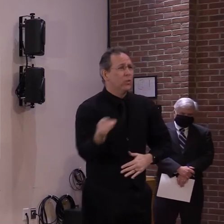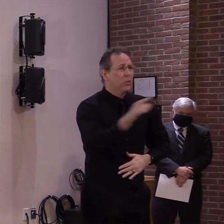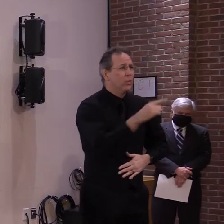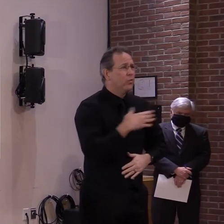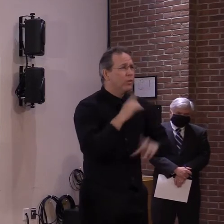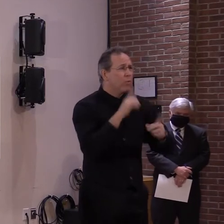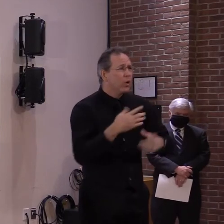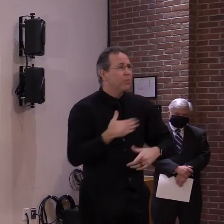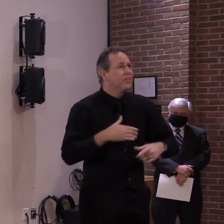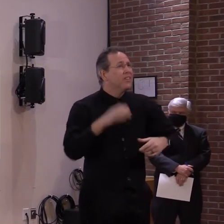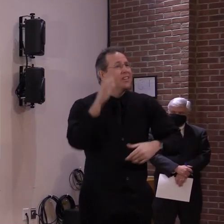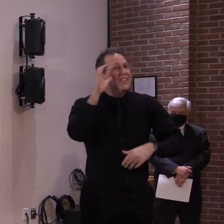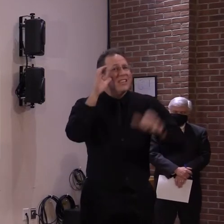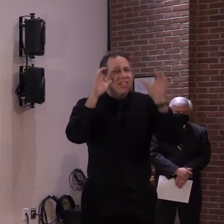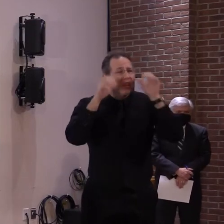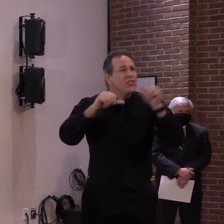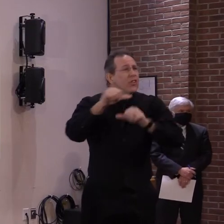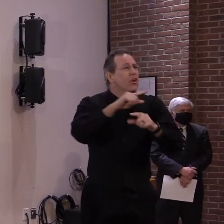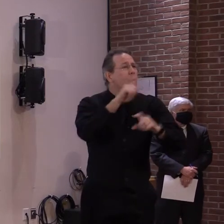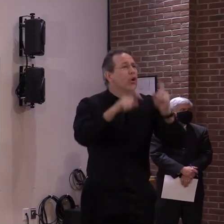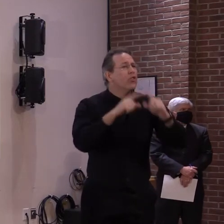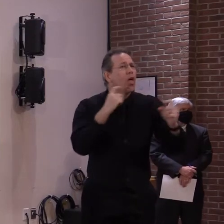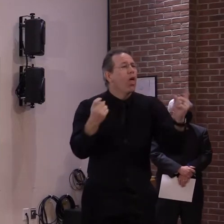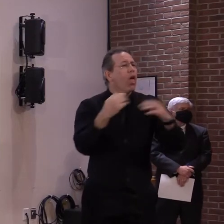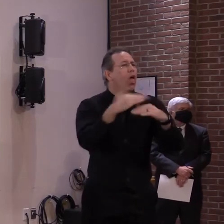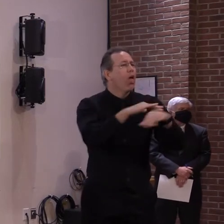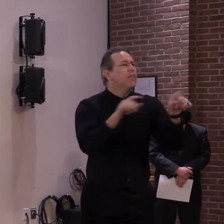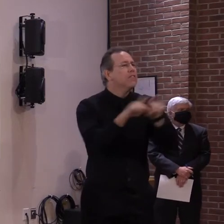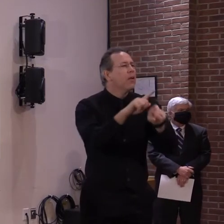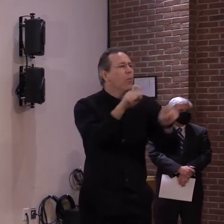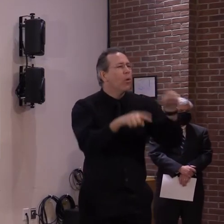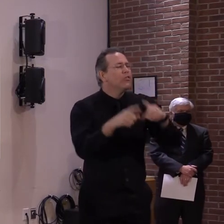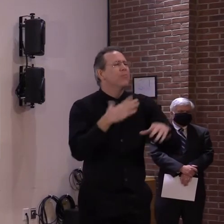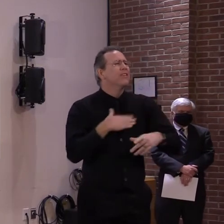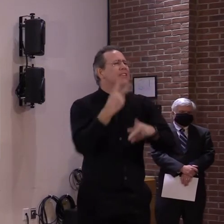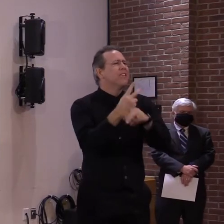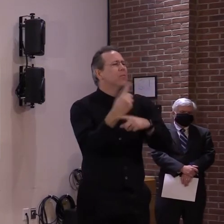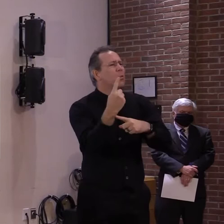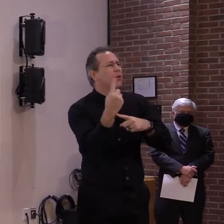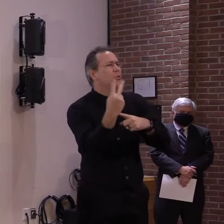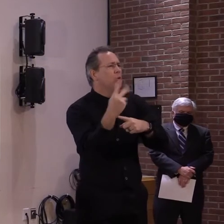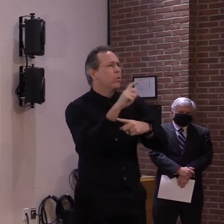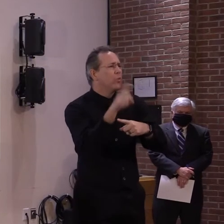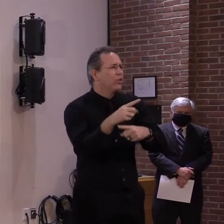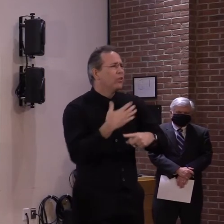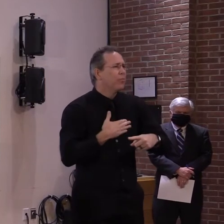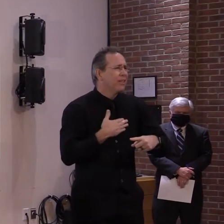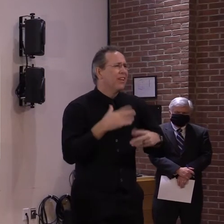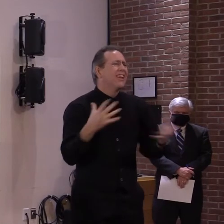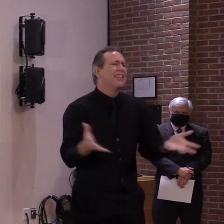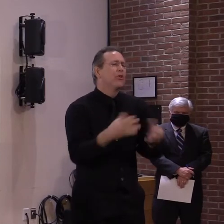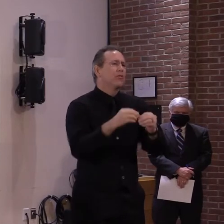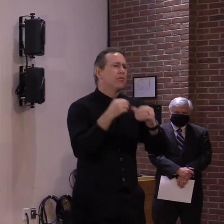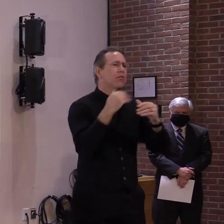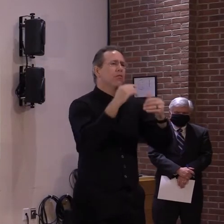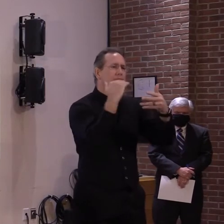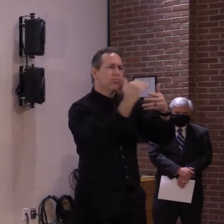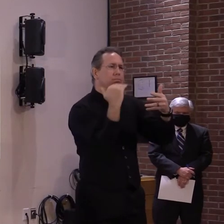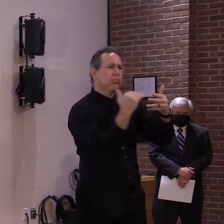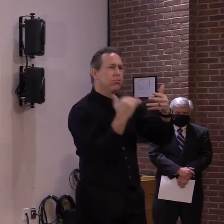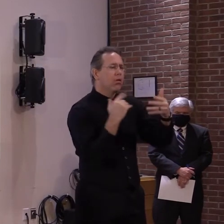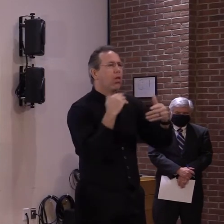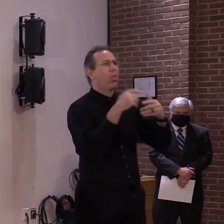other. Don't ask repeat questions. Keep your questions to one or two, and I may have to move us along if we get to step on somebody too long.